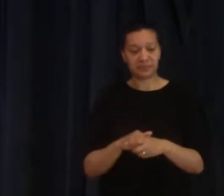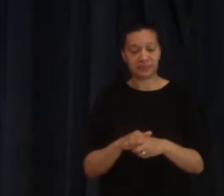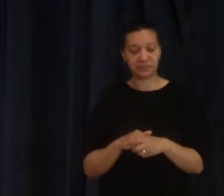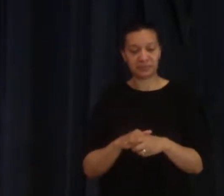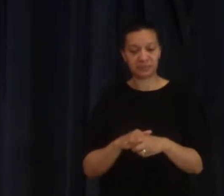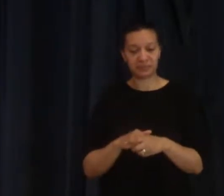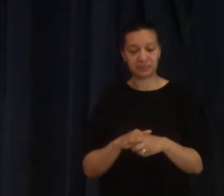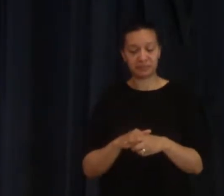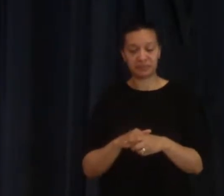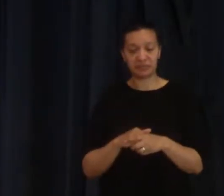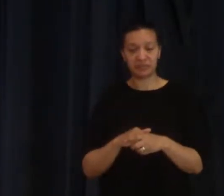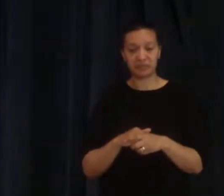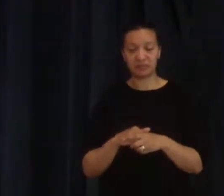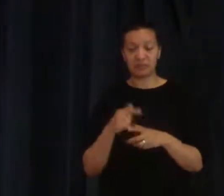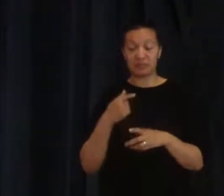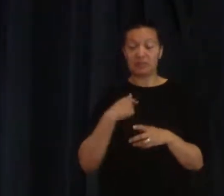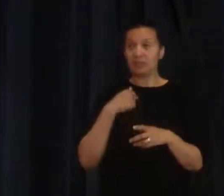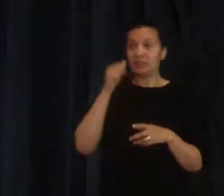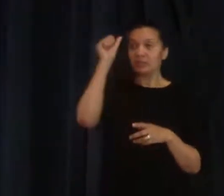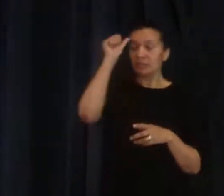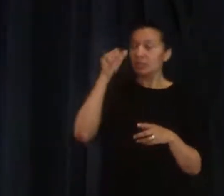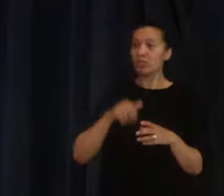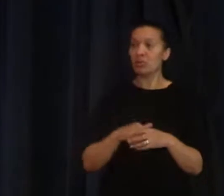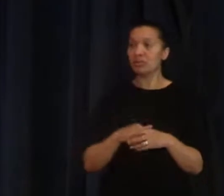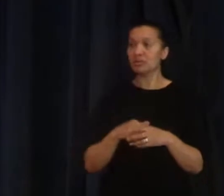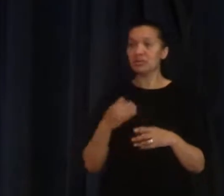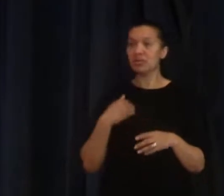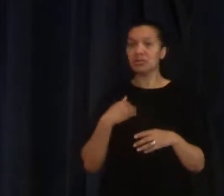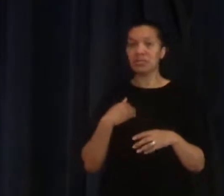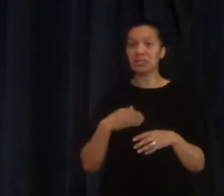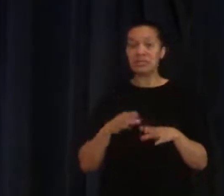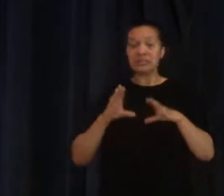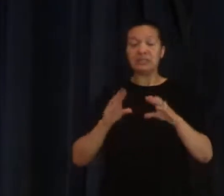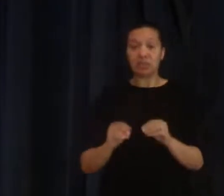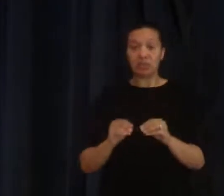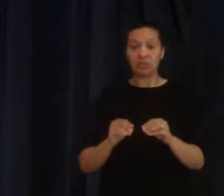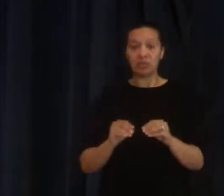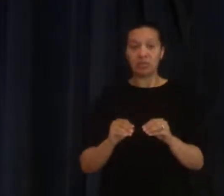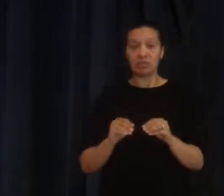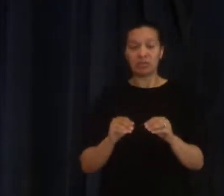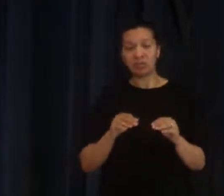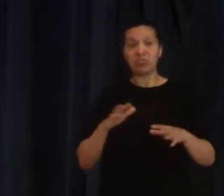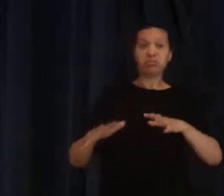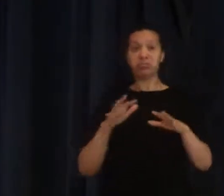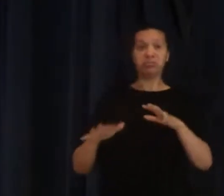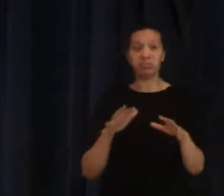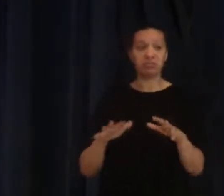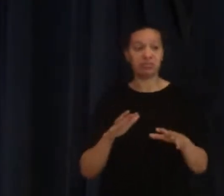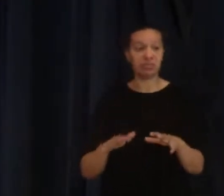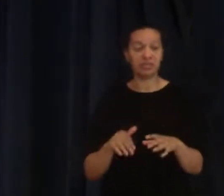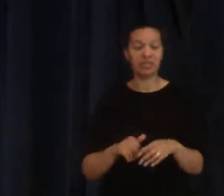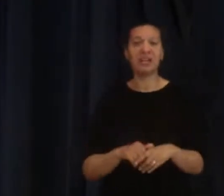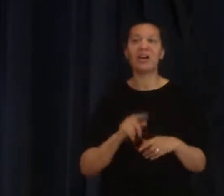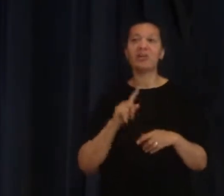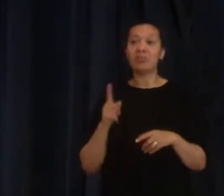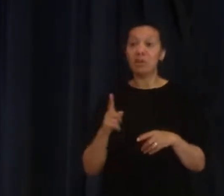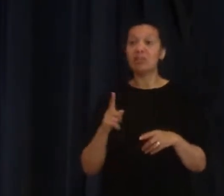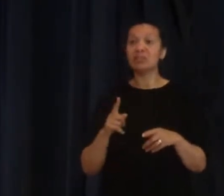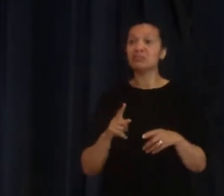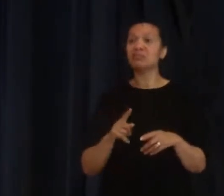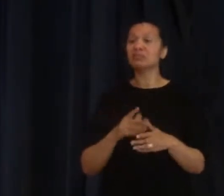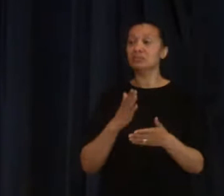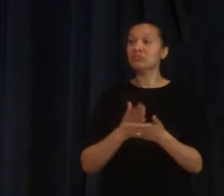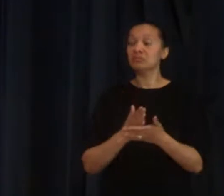and I didn't know why I couldn't stop myself it wasn't a a violent shaking but it was a a definitive